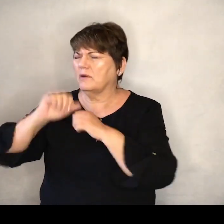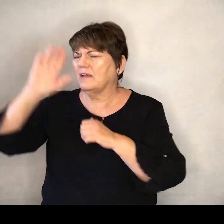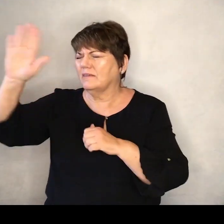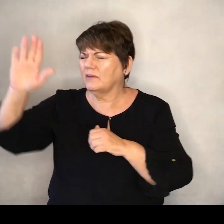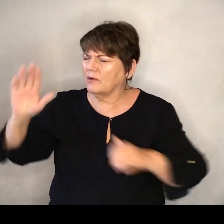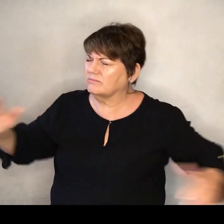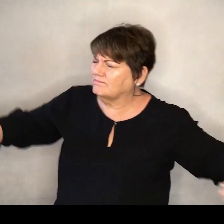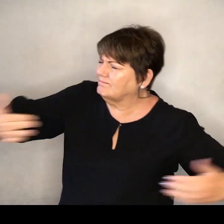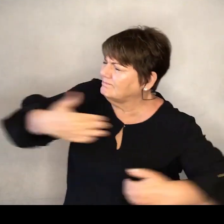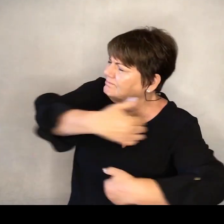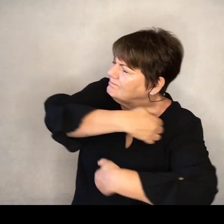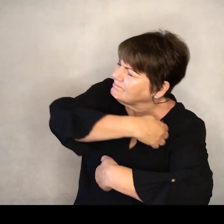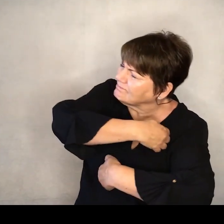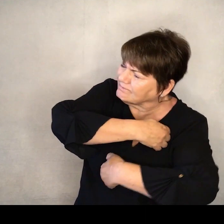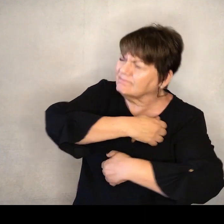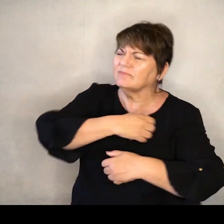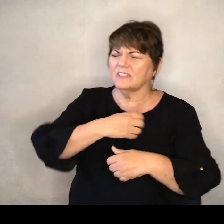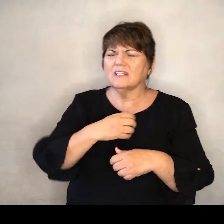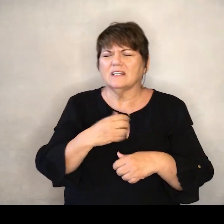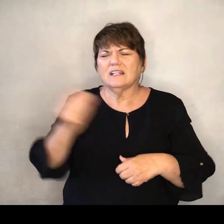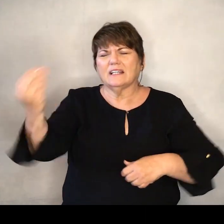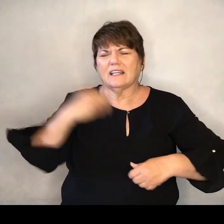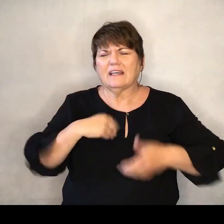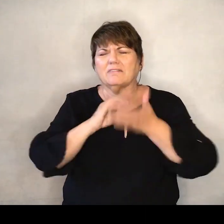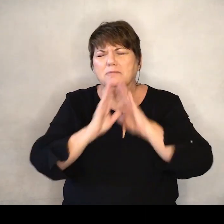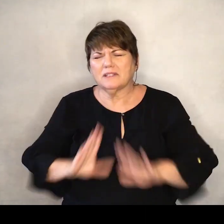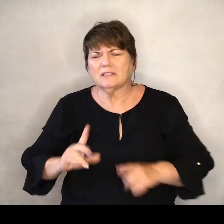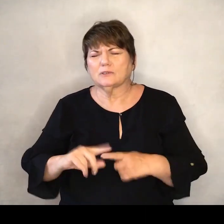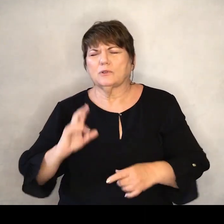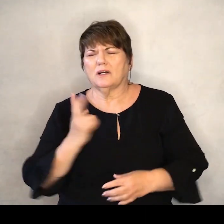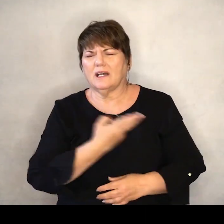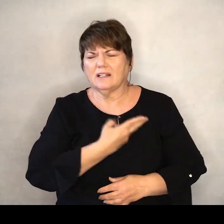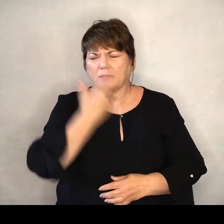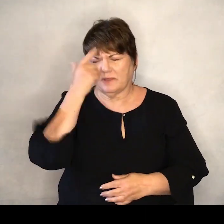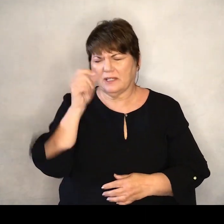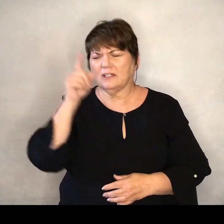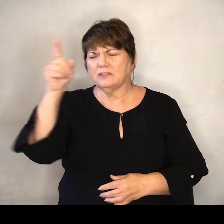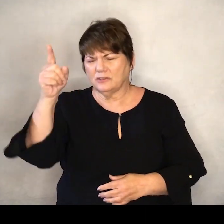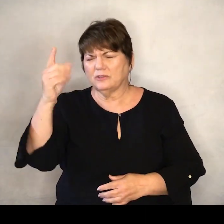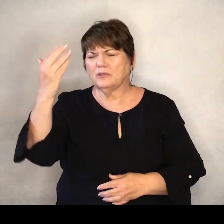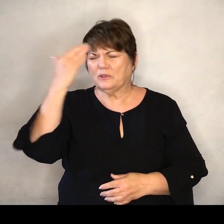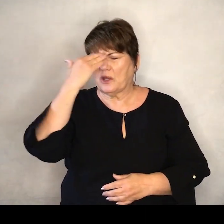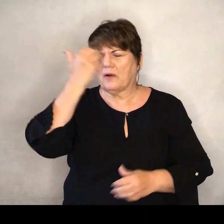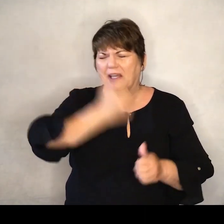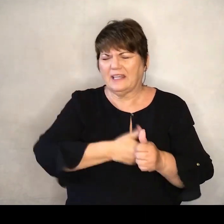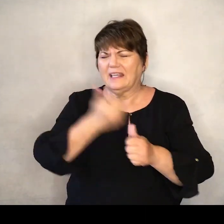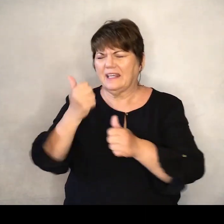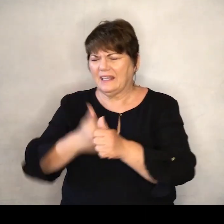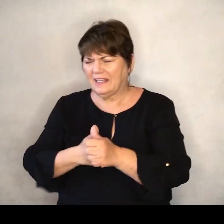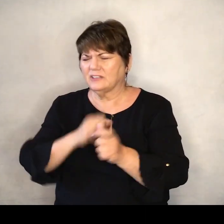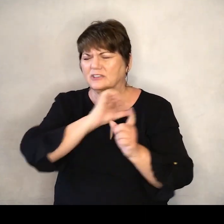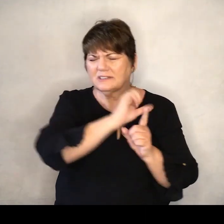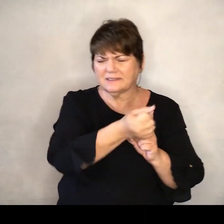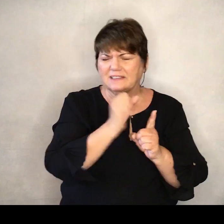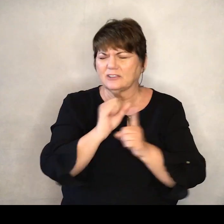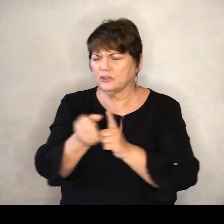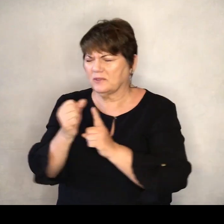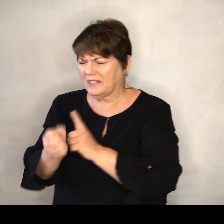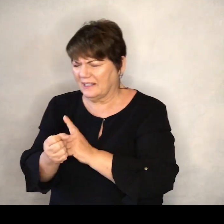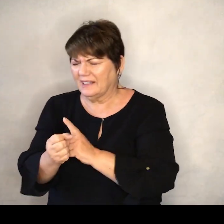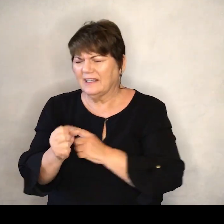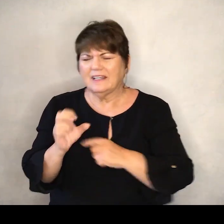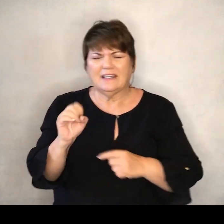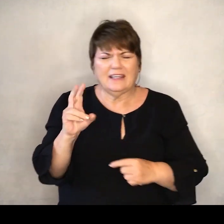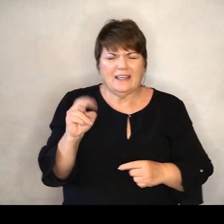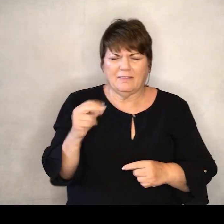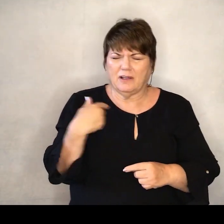Lord Give us a sense of peace Because you are aware of each and every circumstance Even when